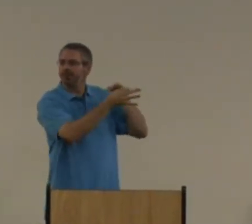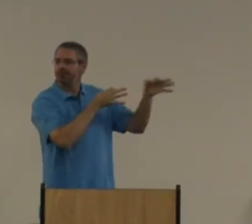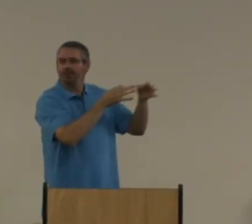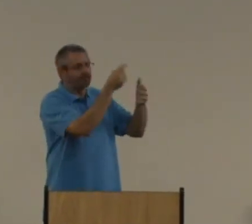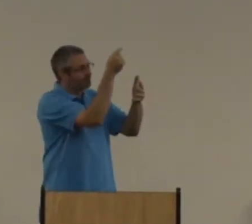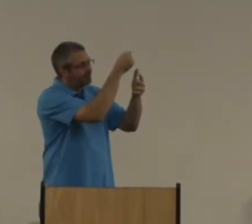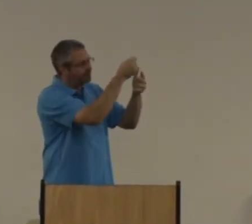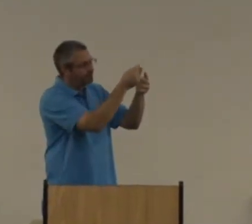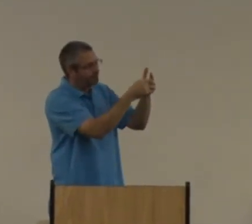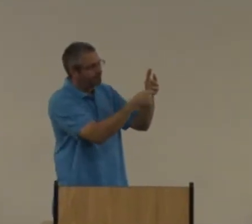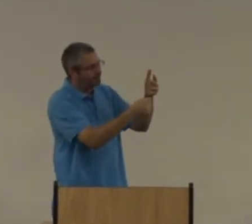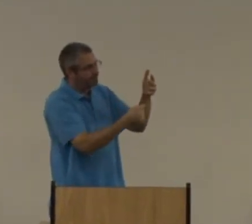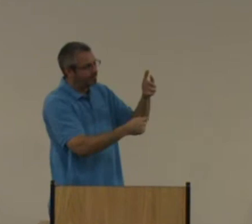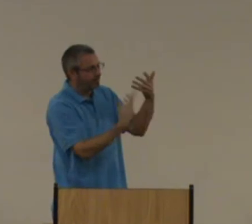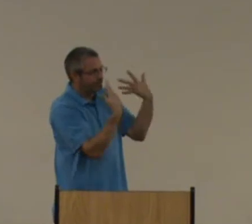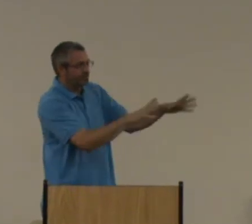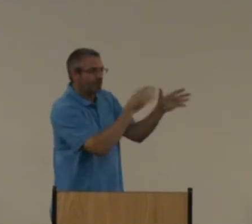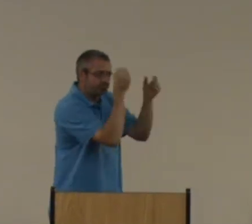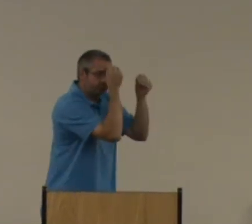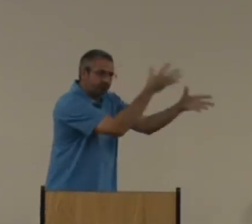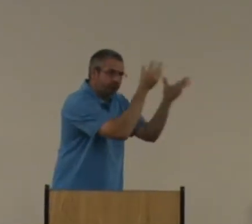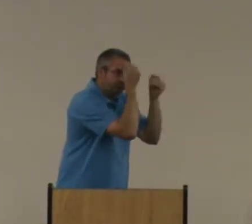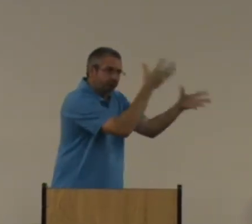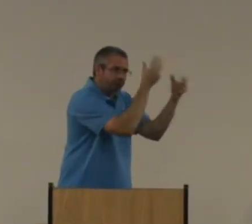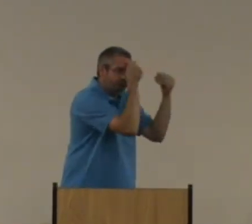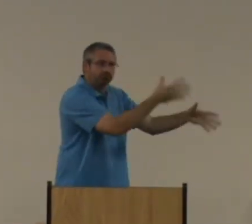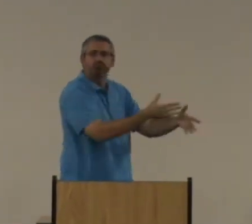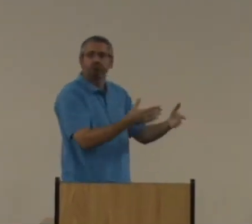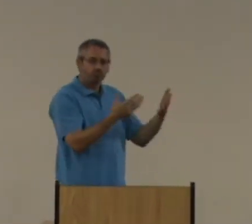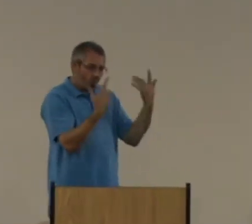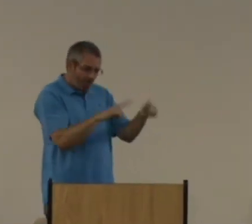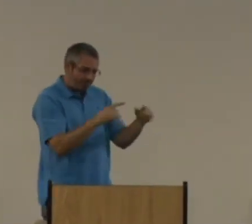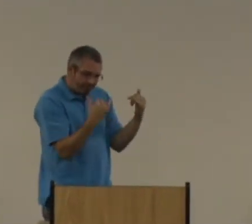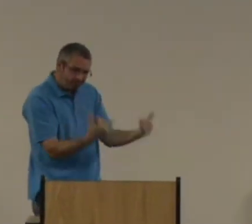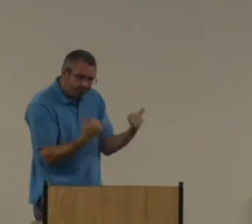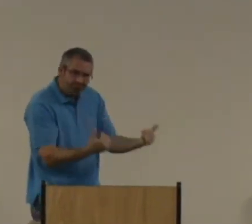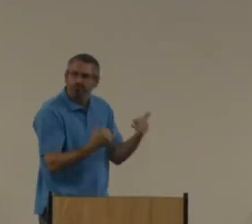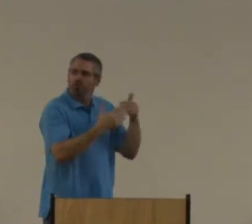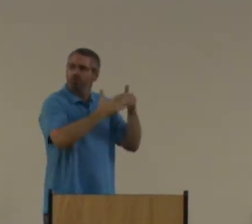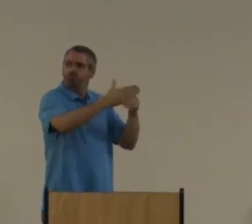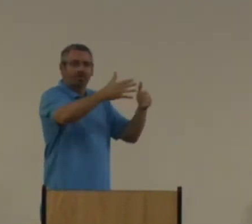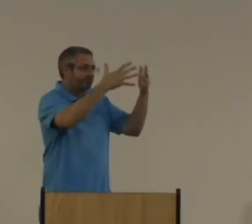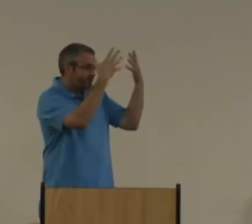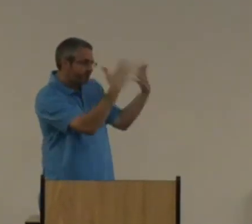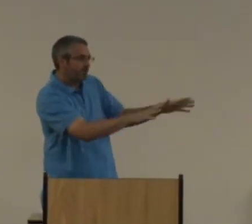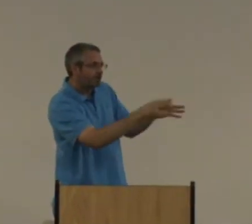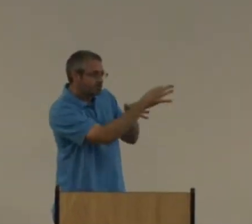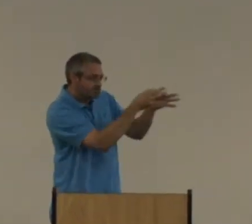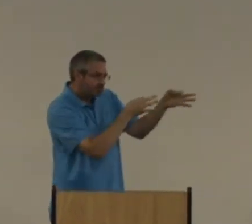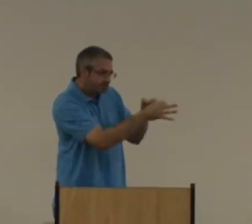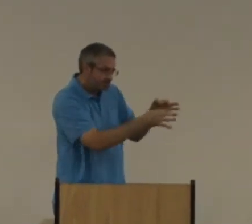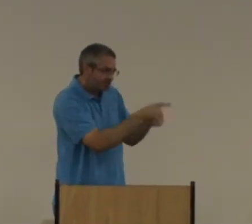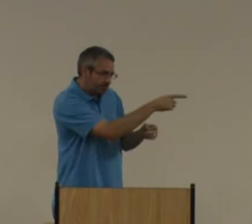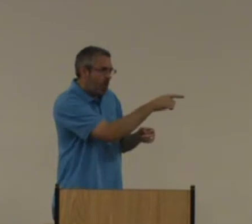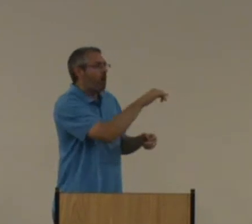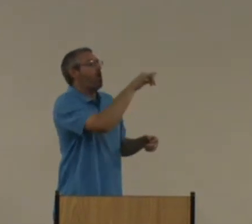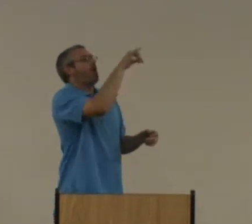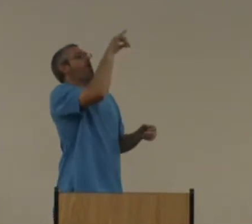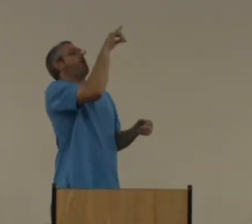He was explaining. He just finished explaining some things. was teaching them. And he finished it. After he finished